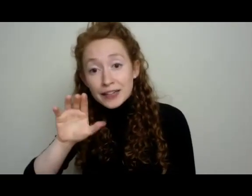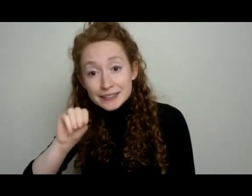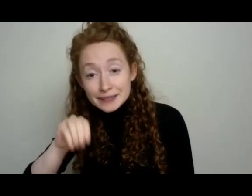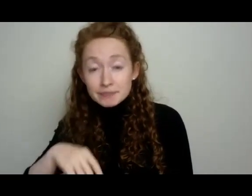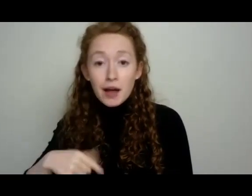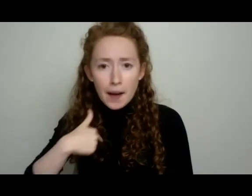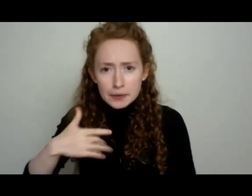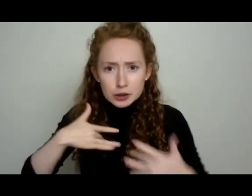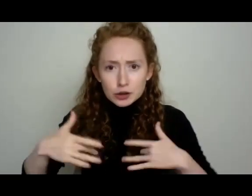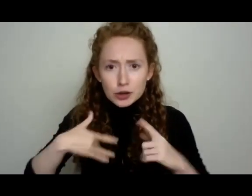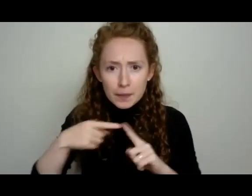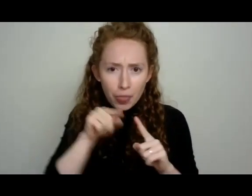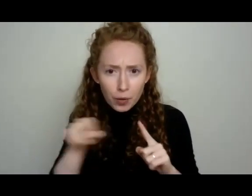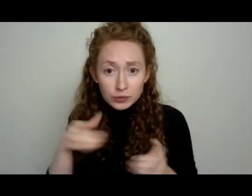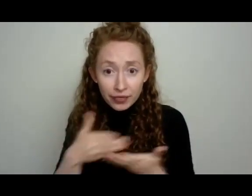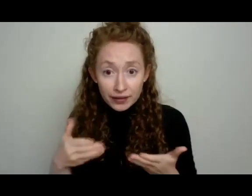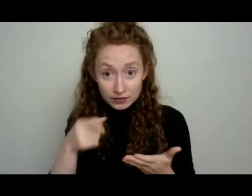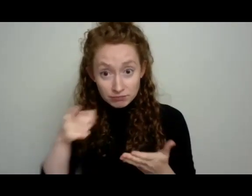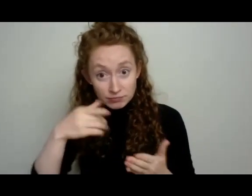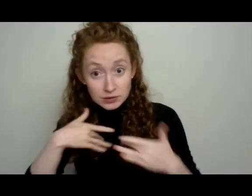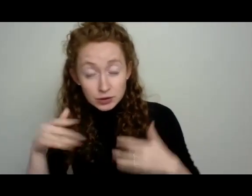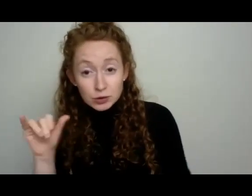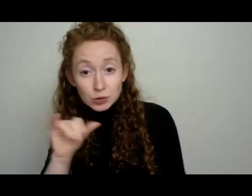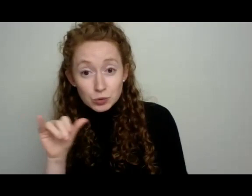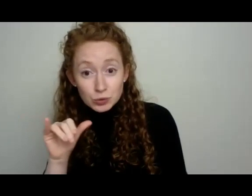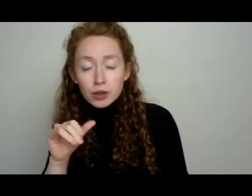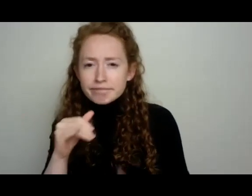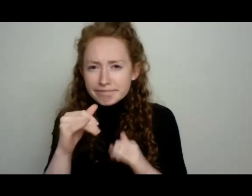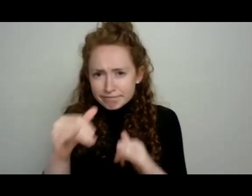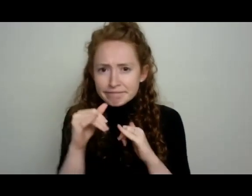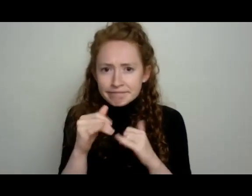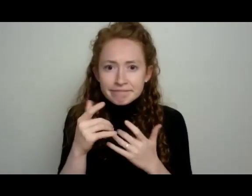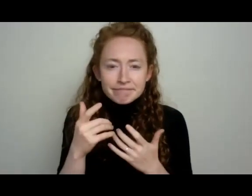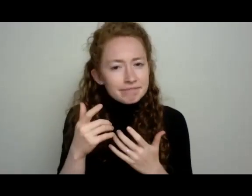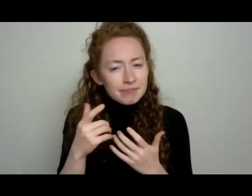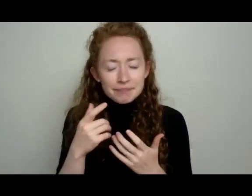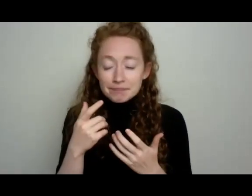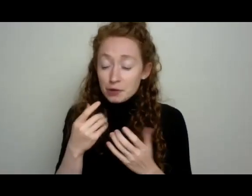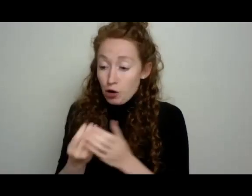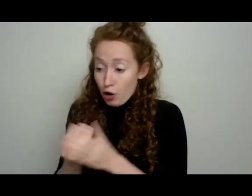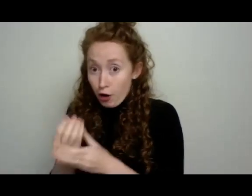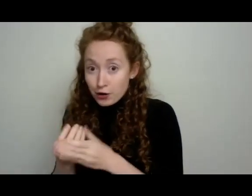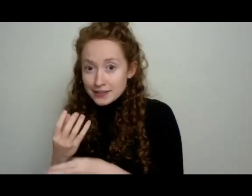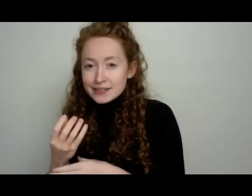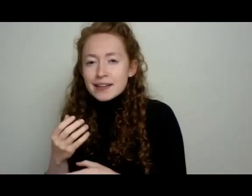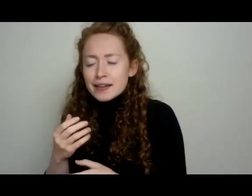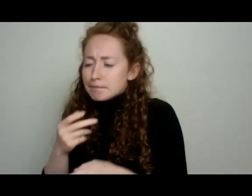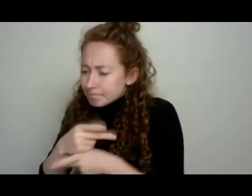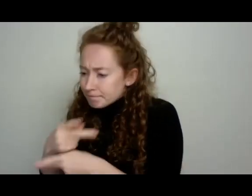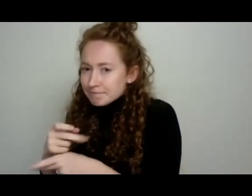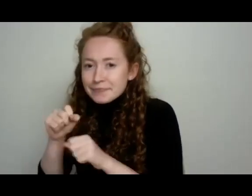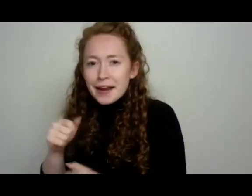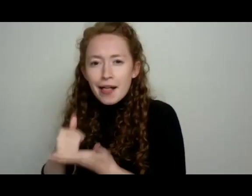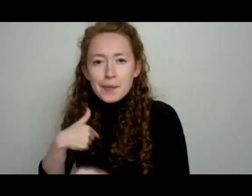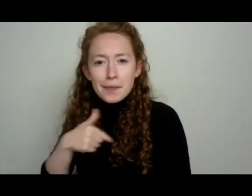world, our gardens are just one of the many ways that we can learn to be in respectful,